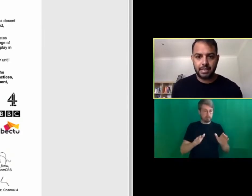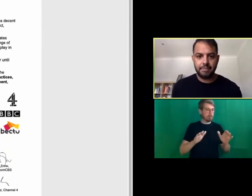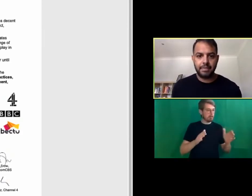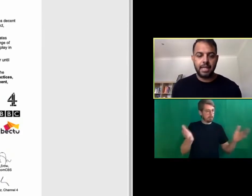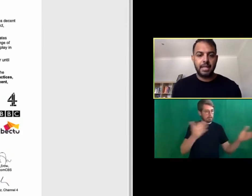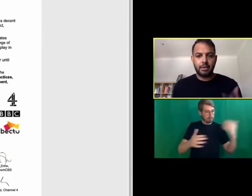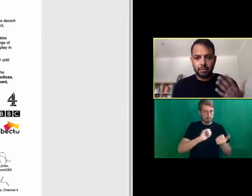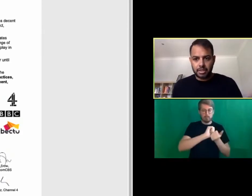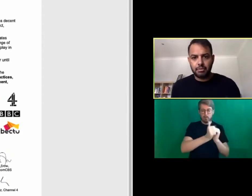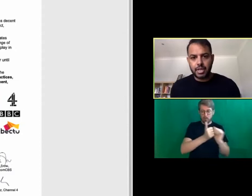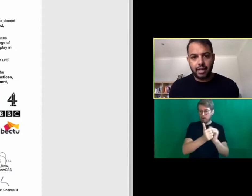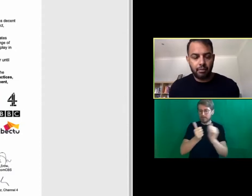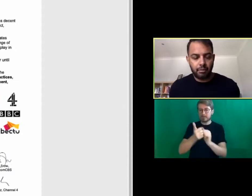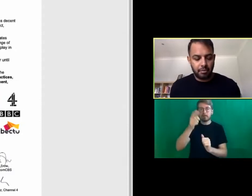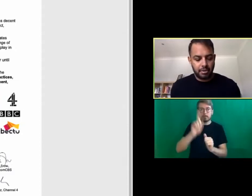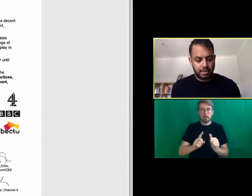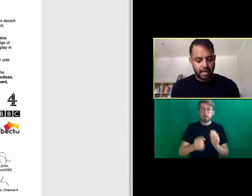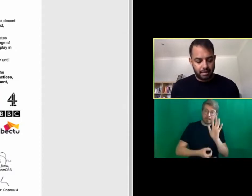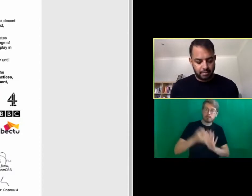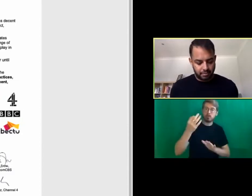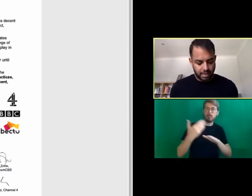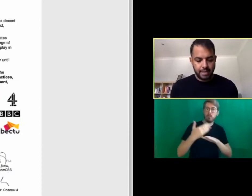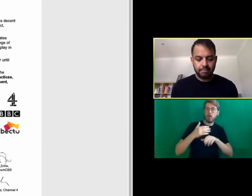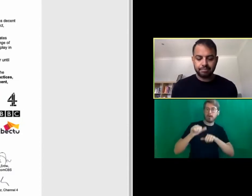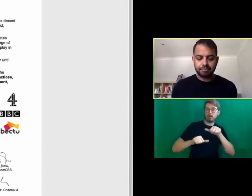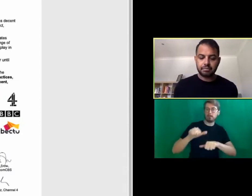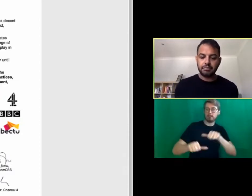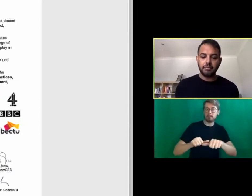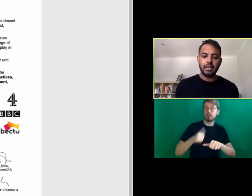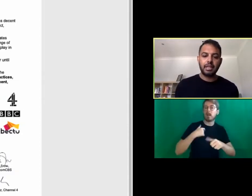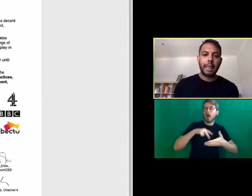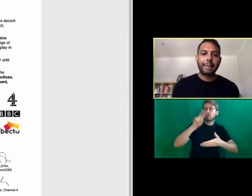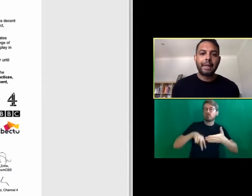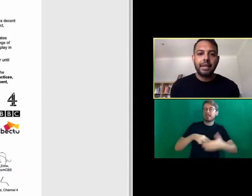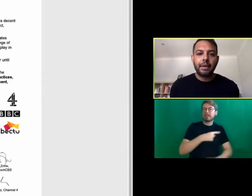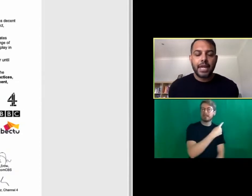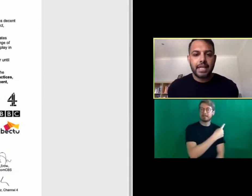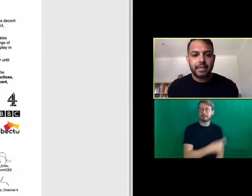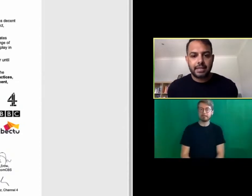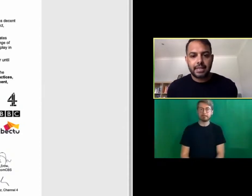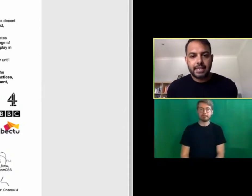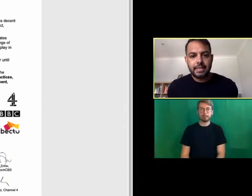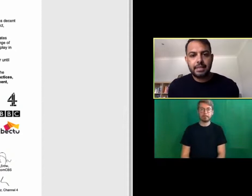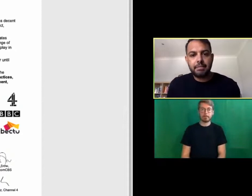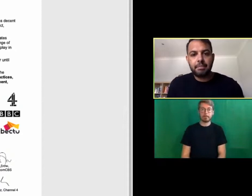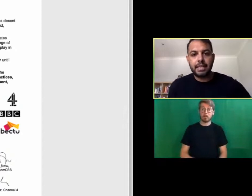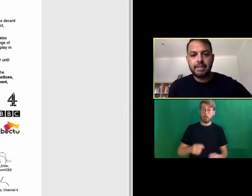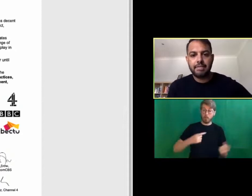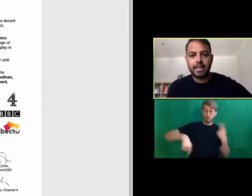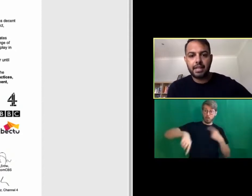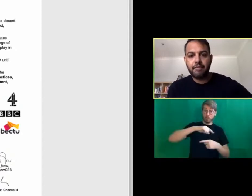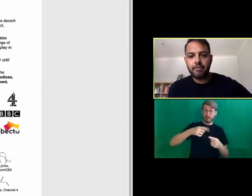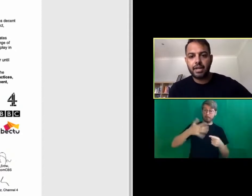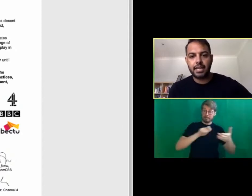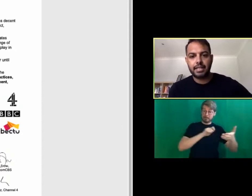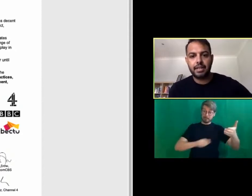practices. So I'm just going to read out what's written here. We the undersigned believe